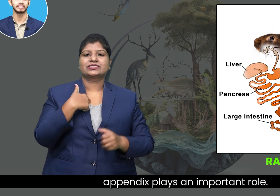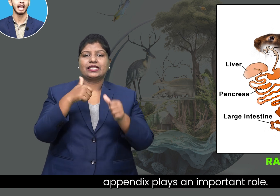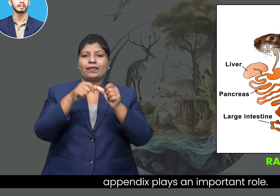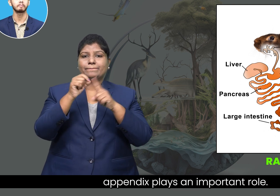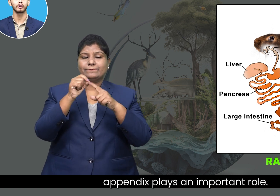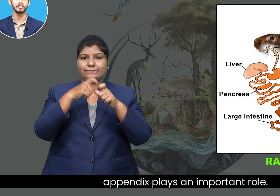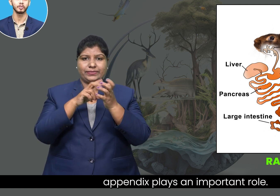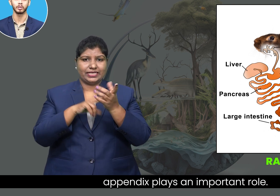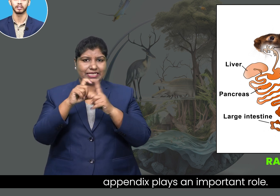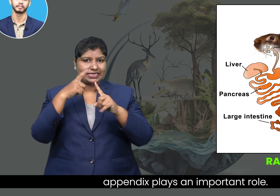an important role.